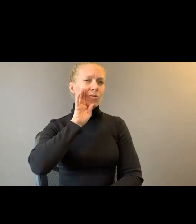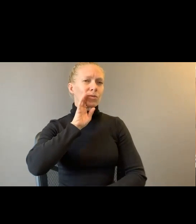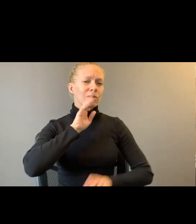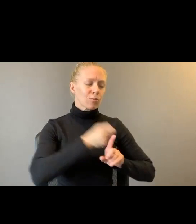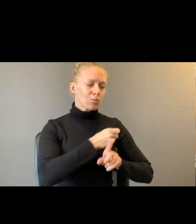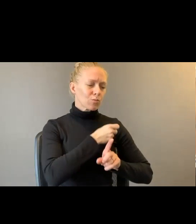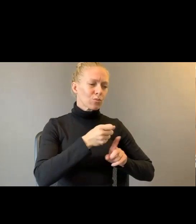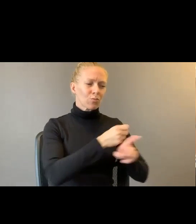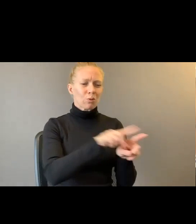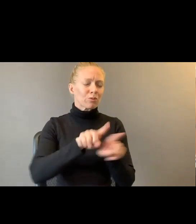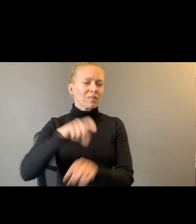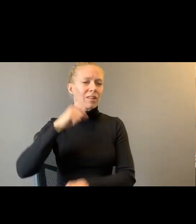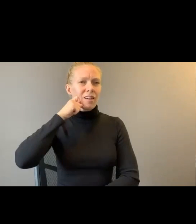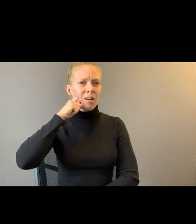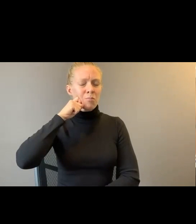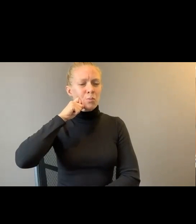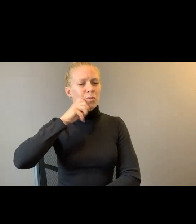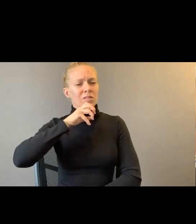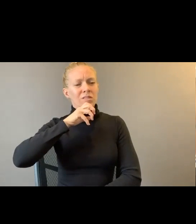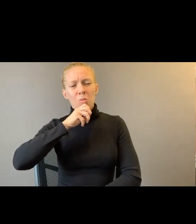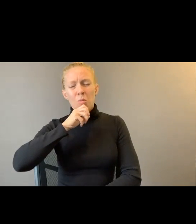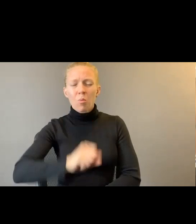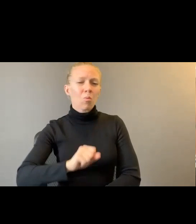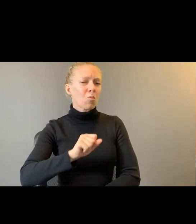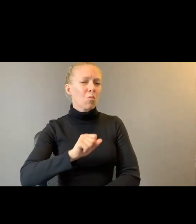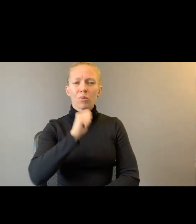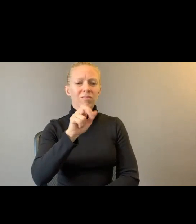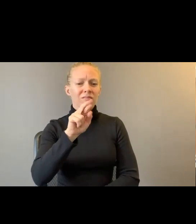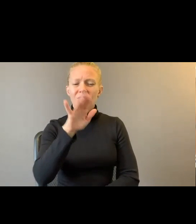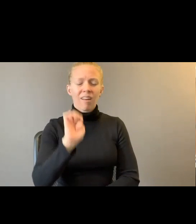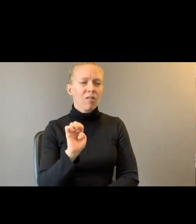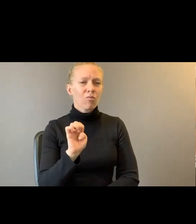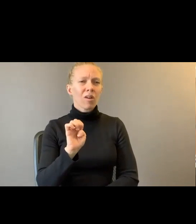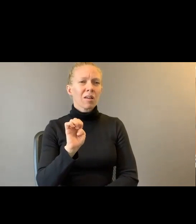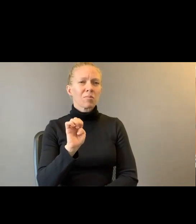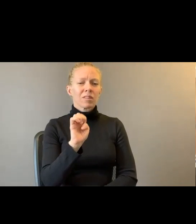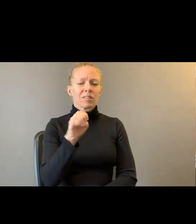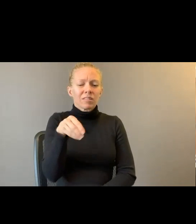Overripe host and blousy seed. Disappearing.